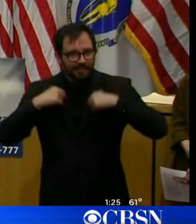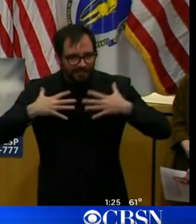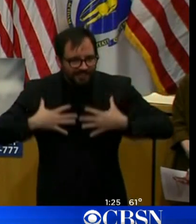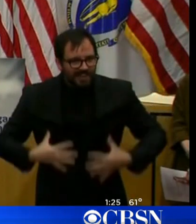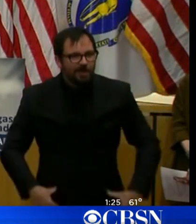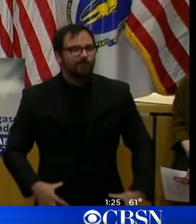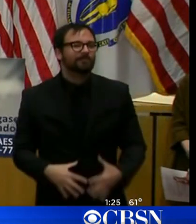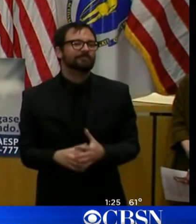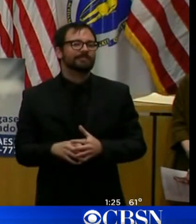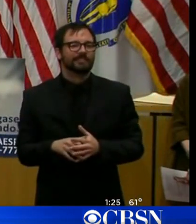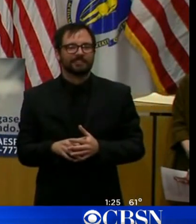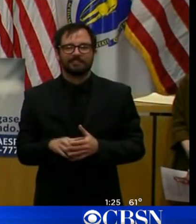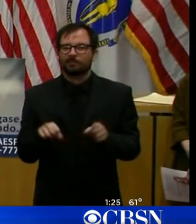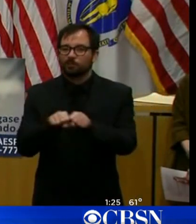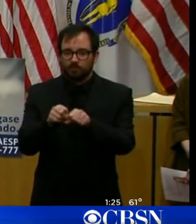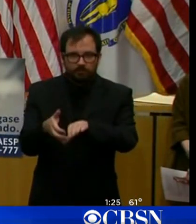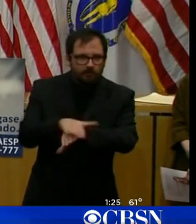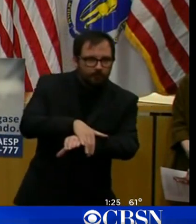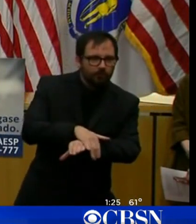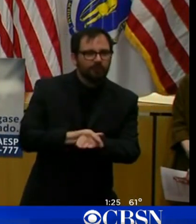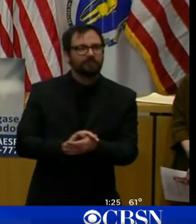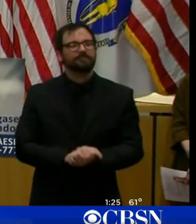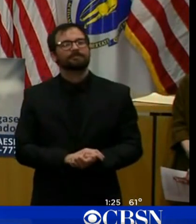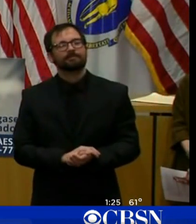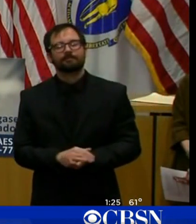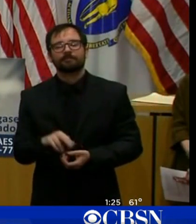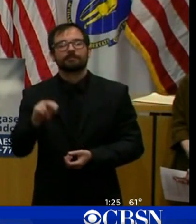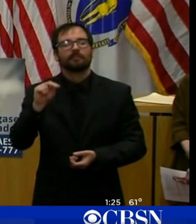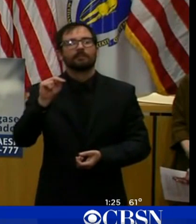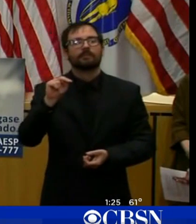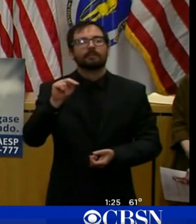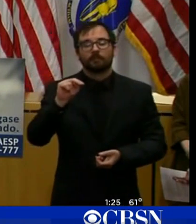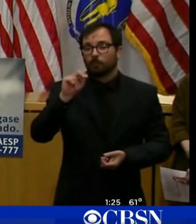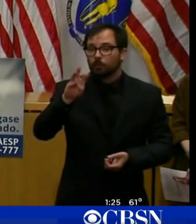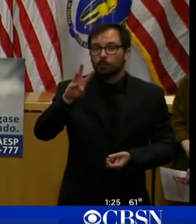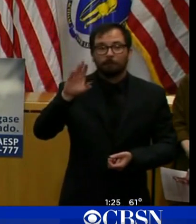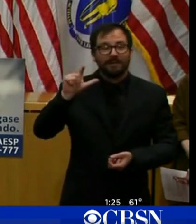And New Balance's factory in Lawrence is working to make shoe coverings, gowns, and masks.